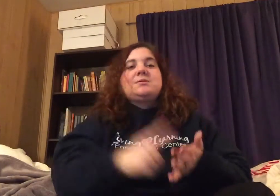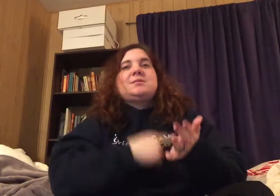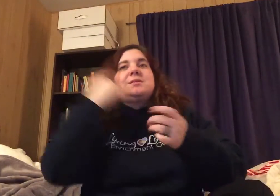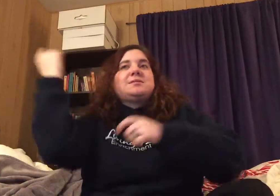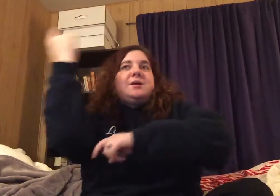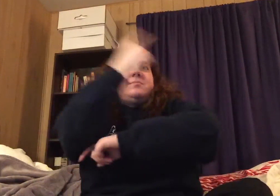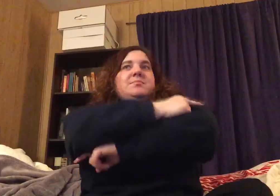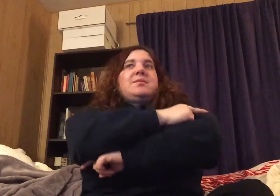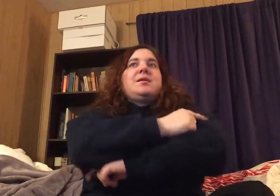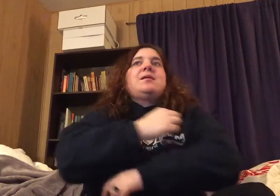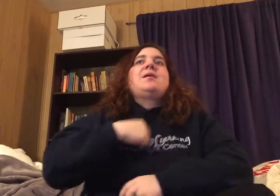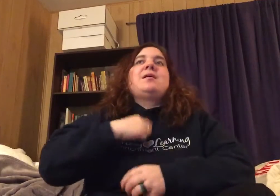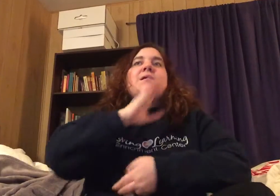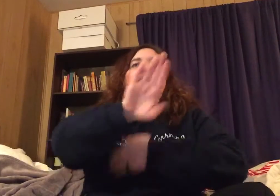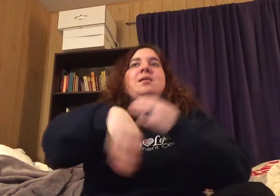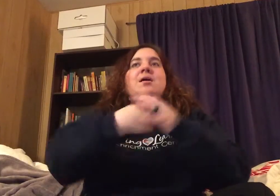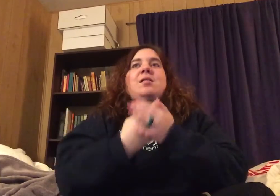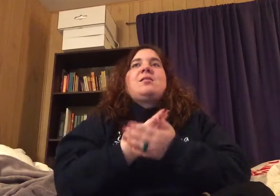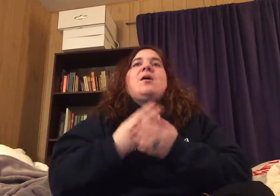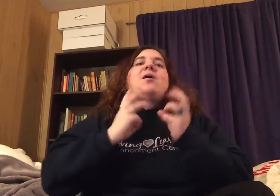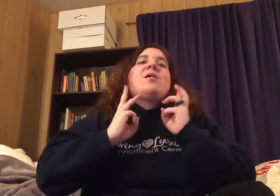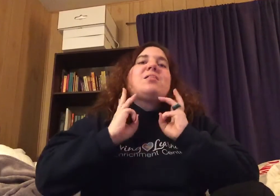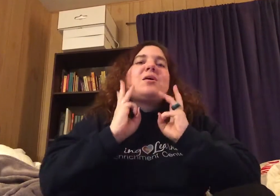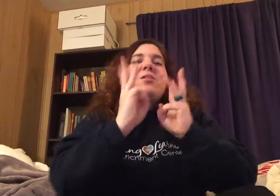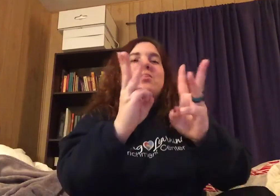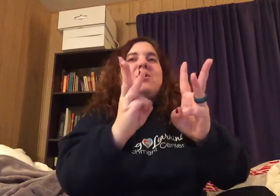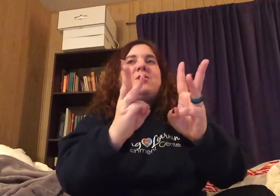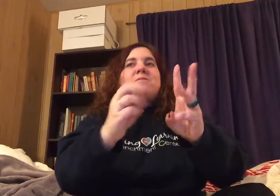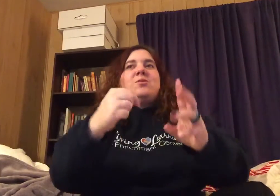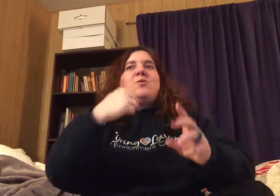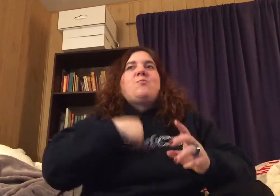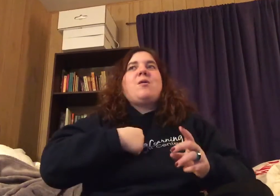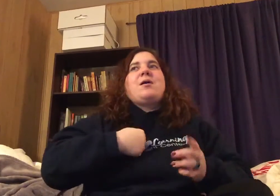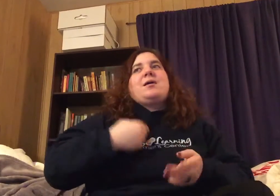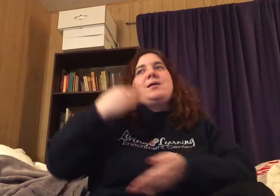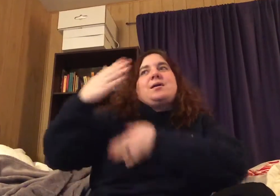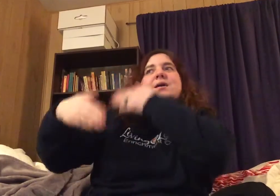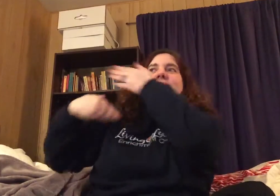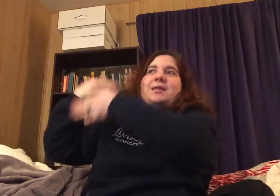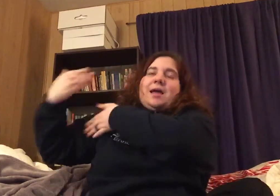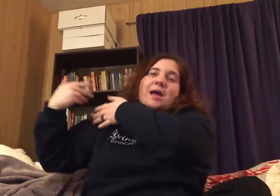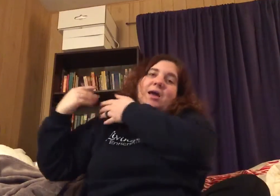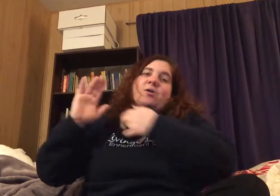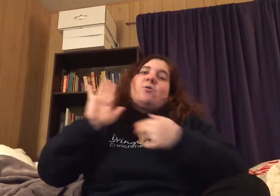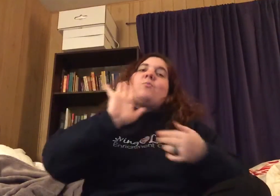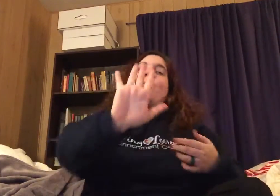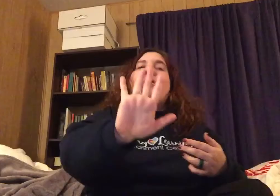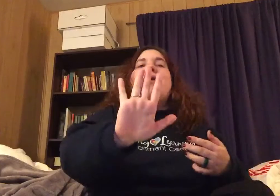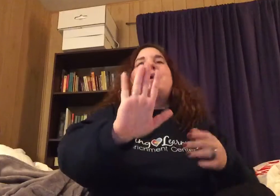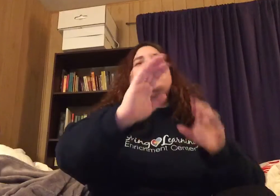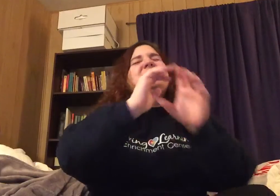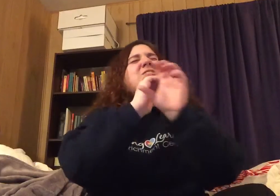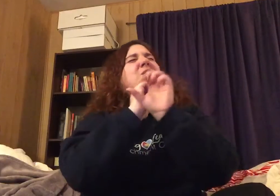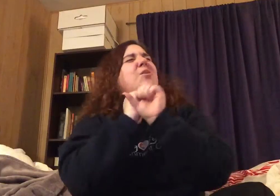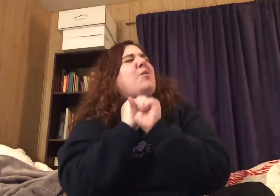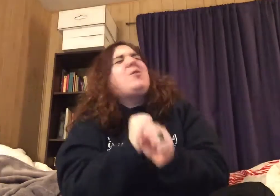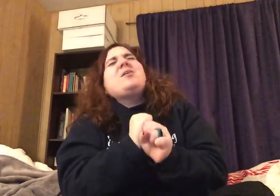see someday You're all along the way I was yours